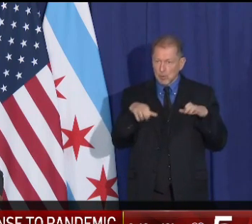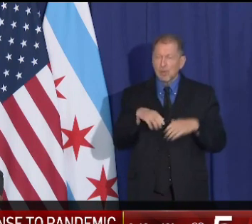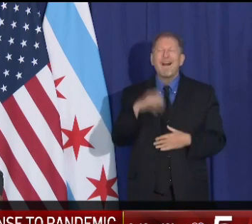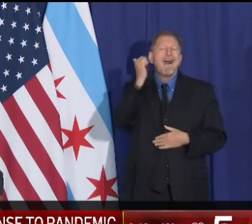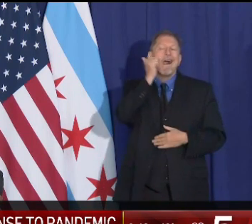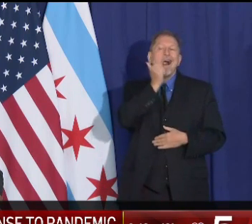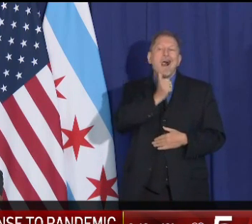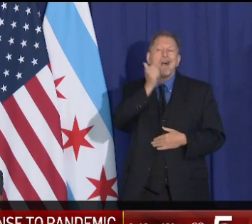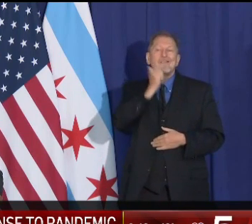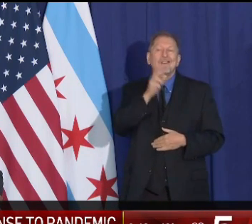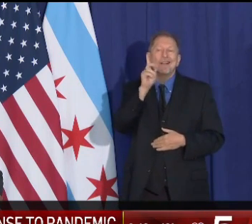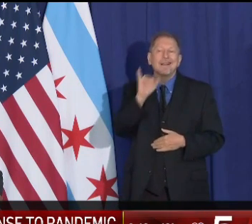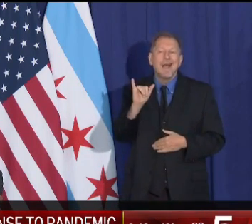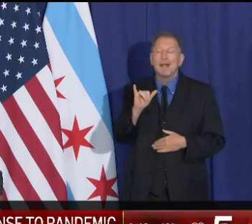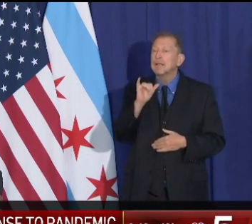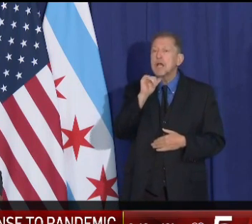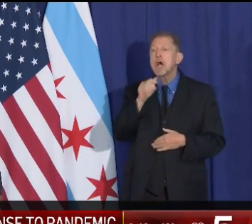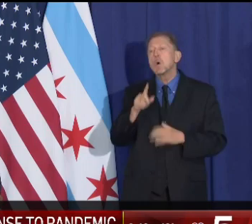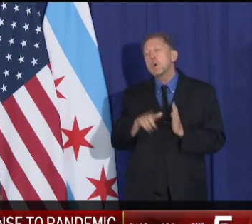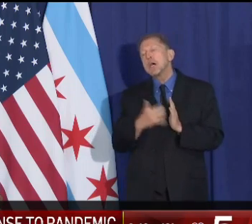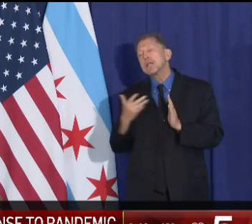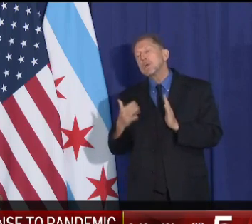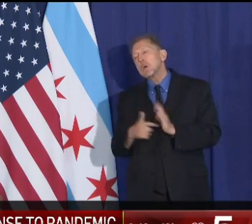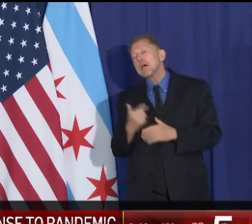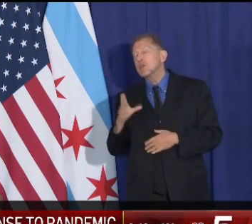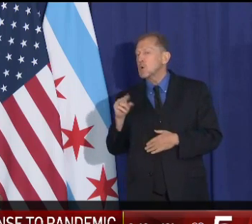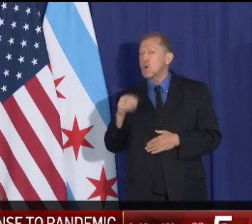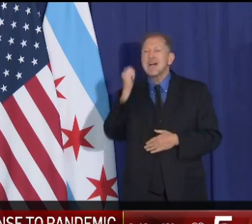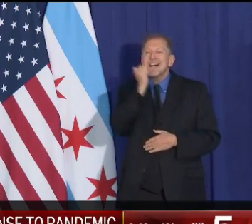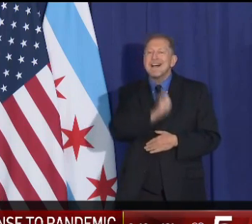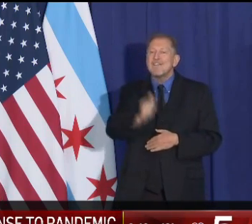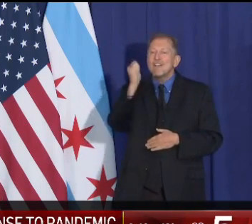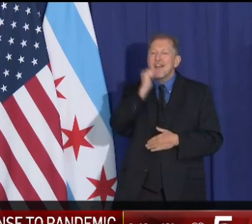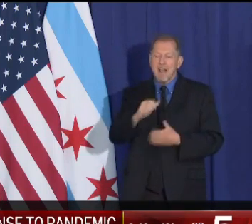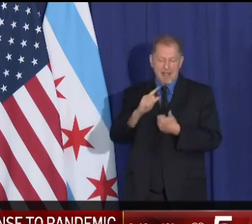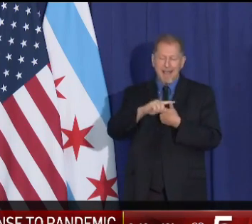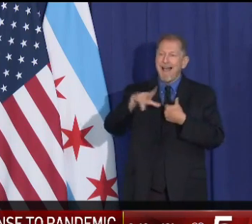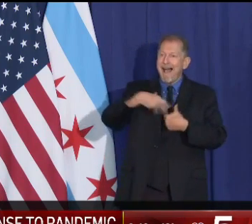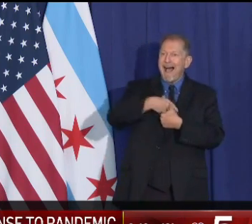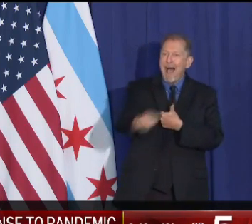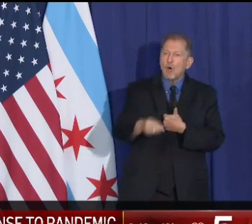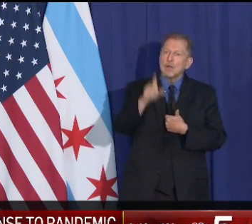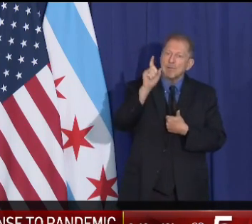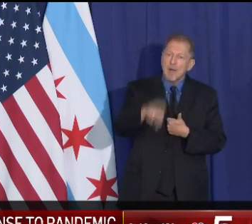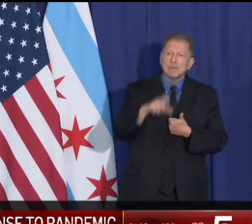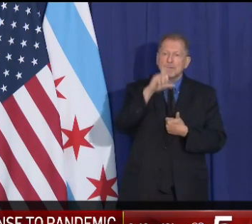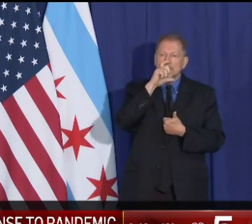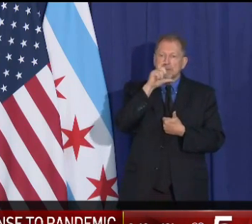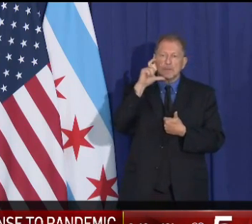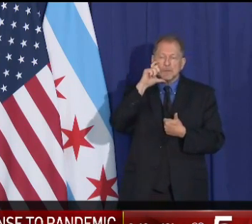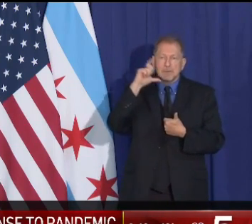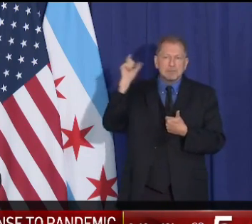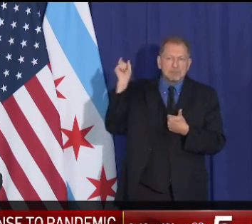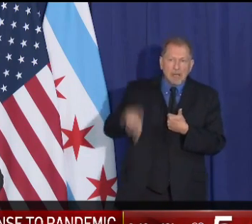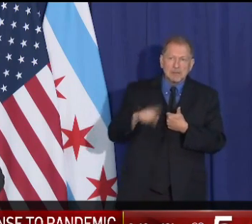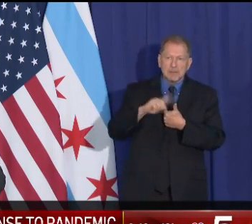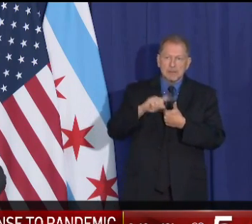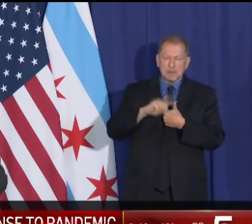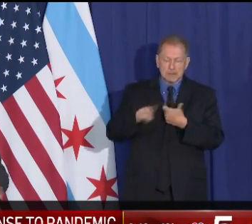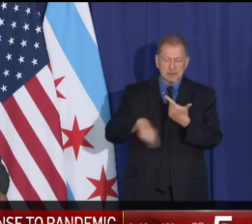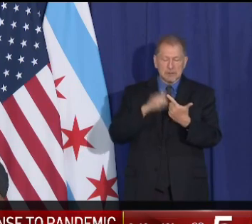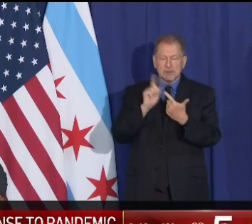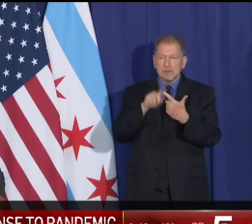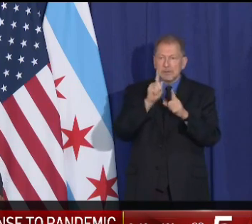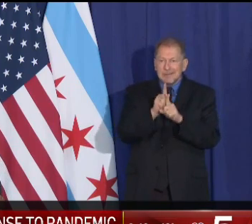days, but every day. When you leave your home, you must wear a face covering. Limit the size